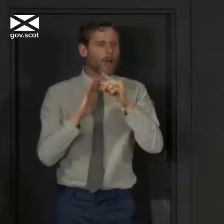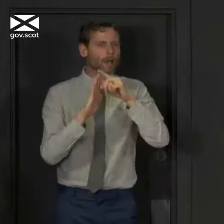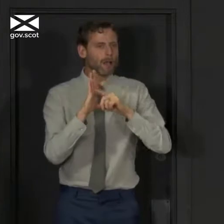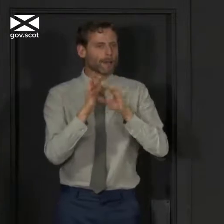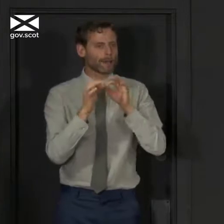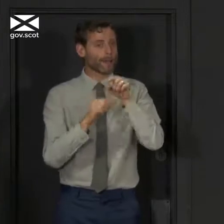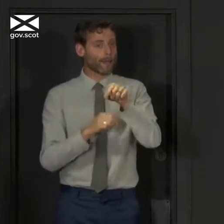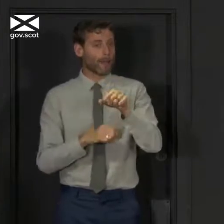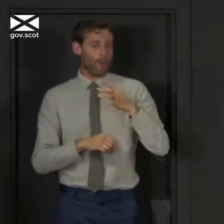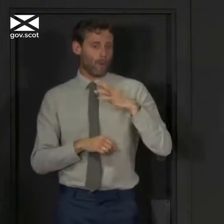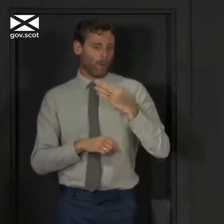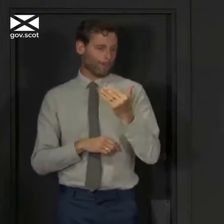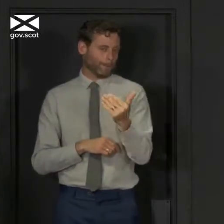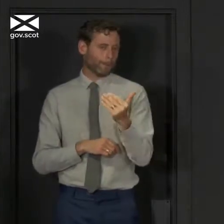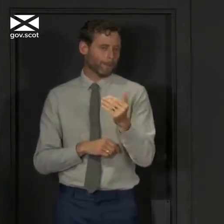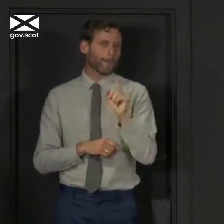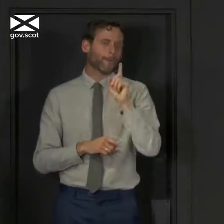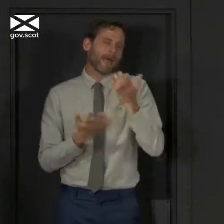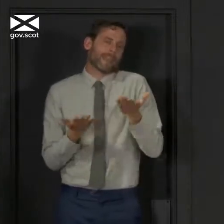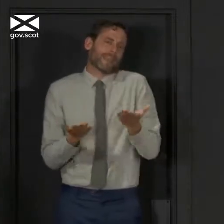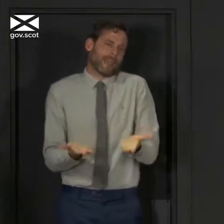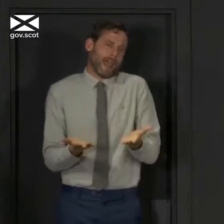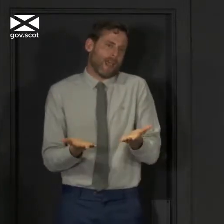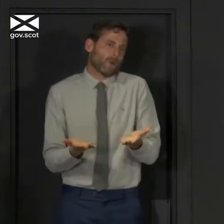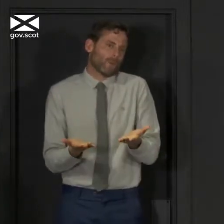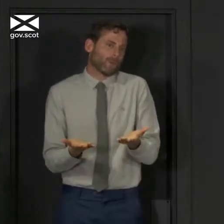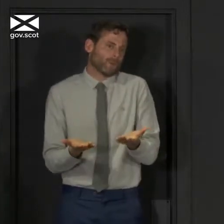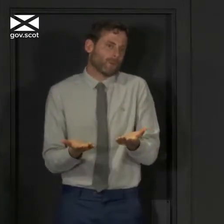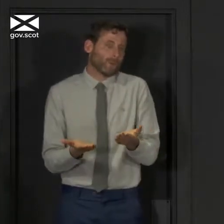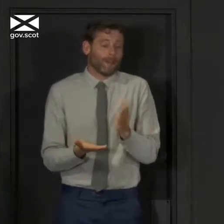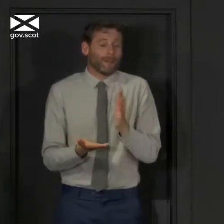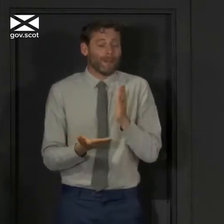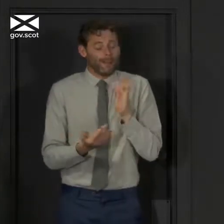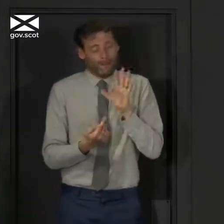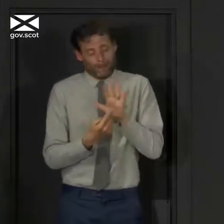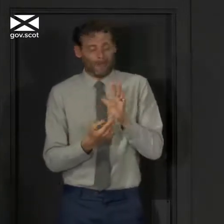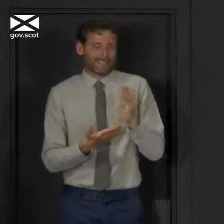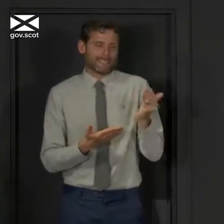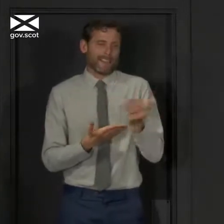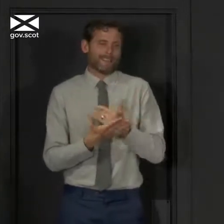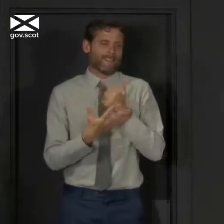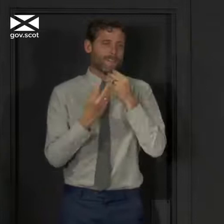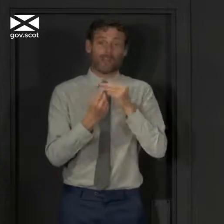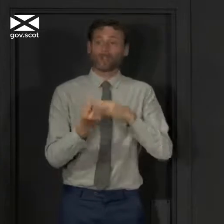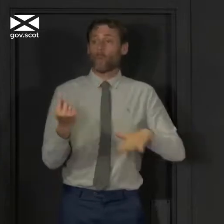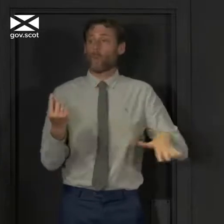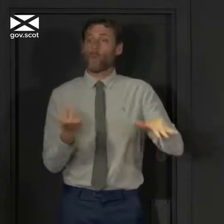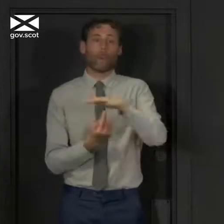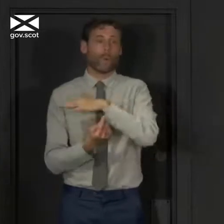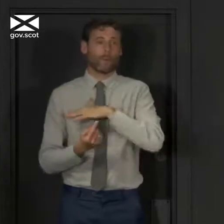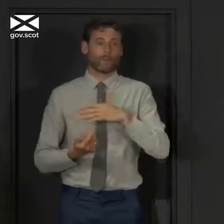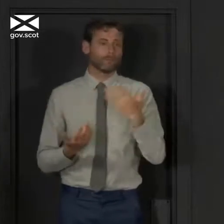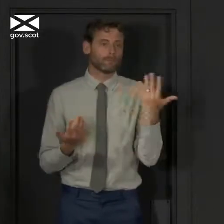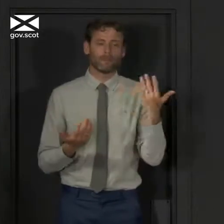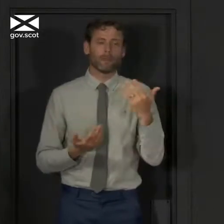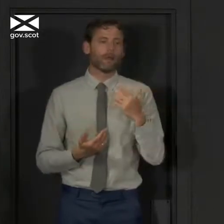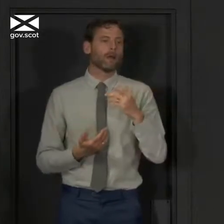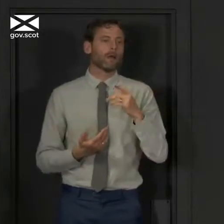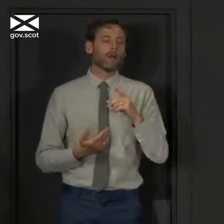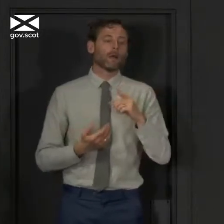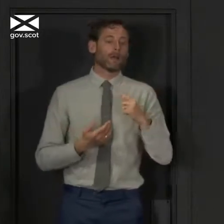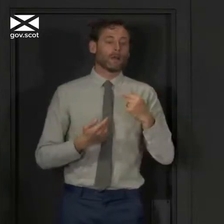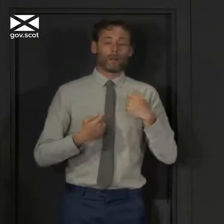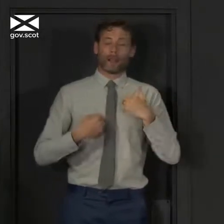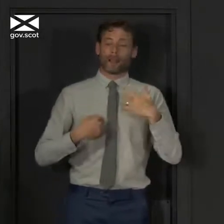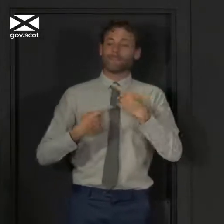hopefully in the not too distant future. But for now, I would say to everybody, the safest advice we can give to people in different households, whatever your relationship is,